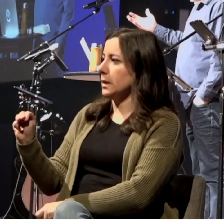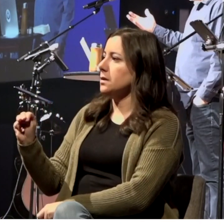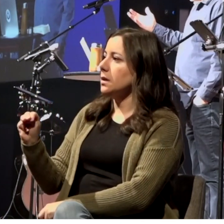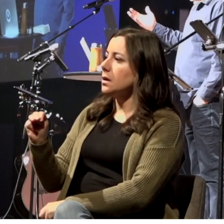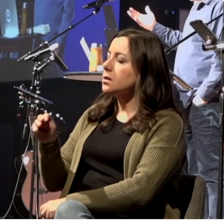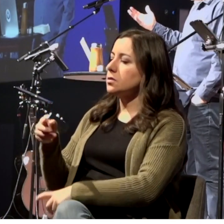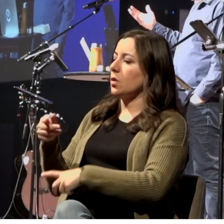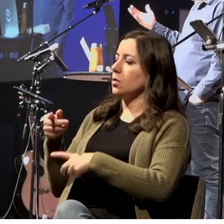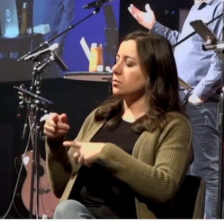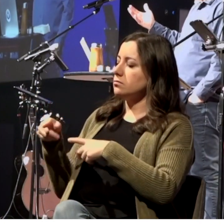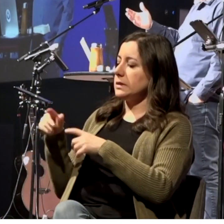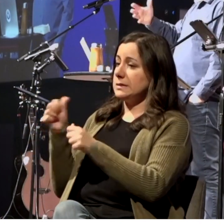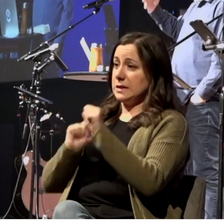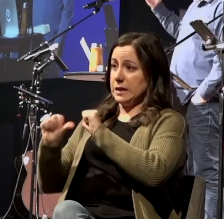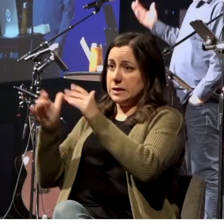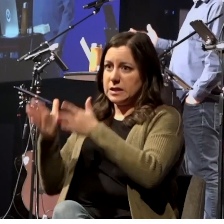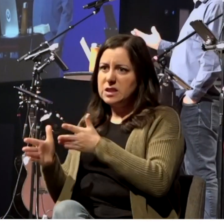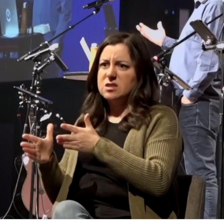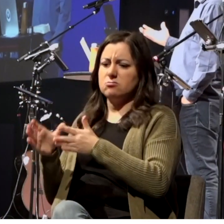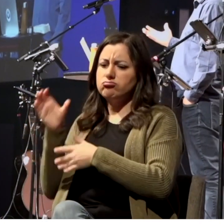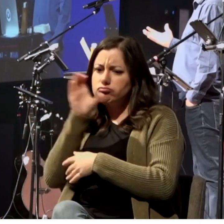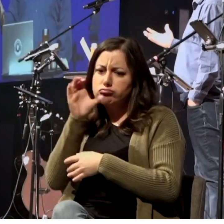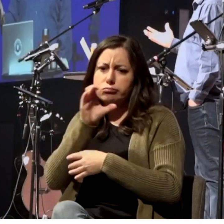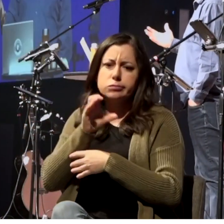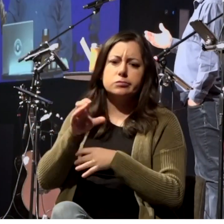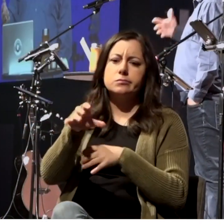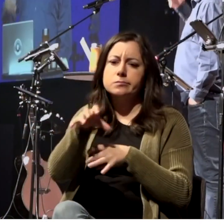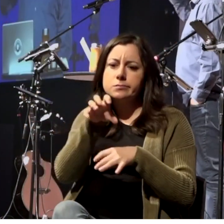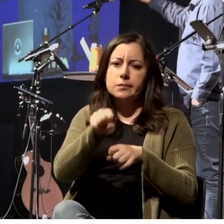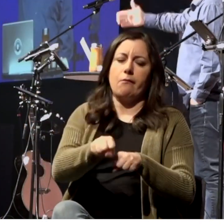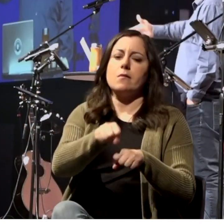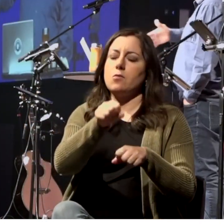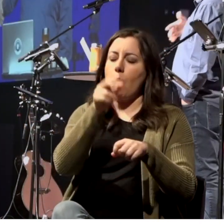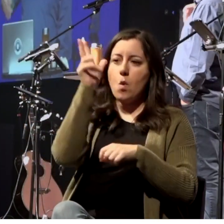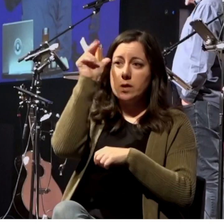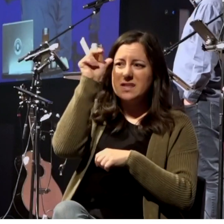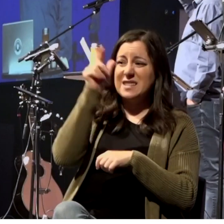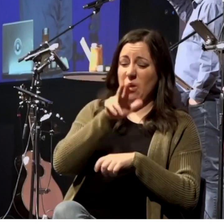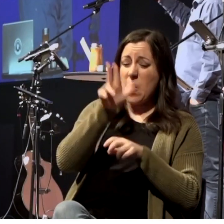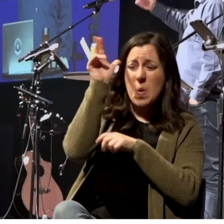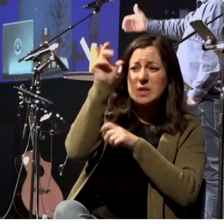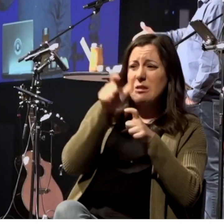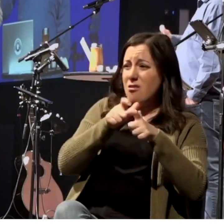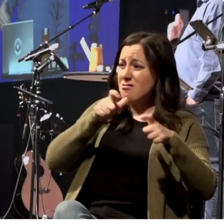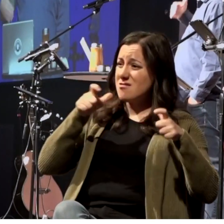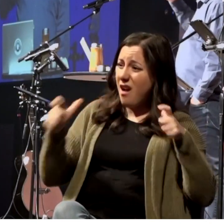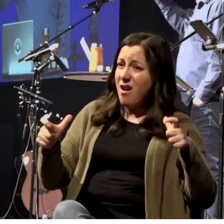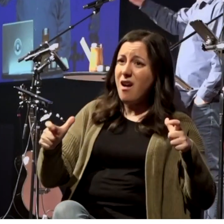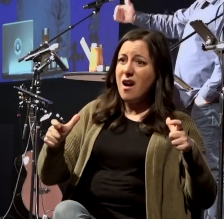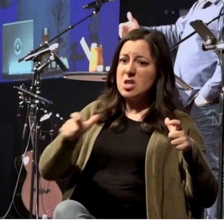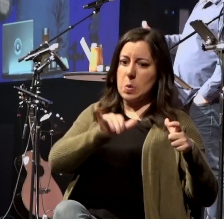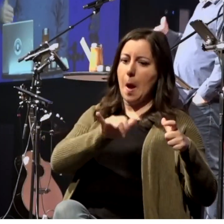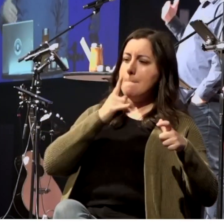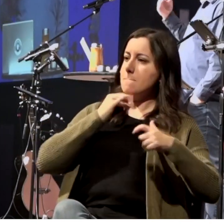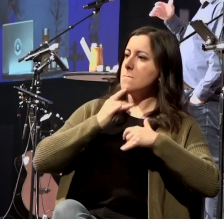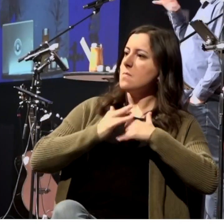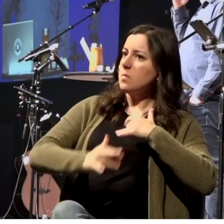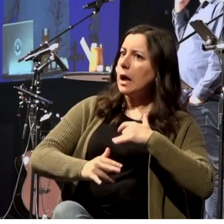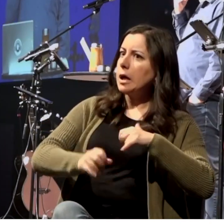wild, and because of their size, they have more blood, which is able to fight off the venom, and